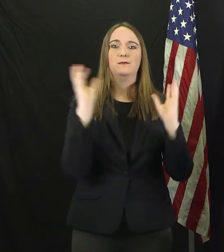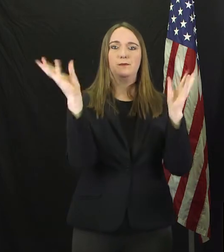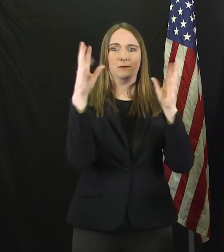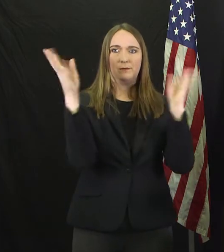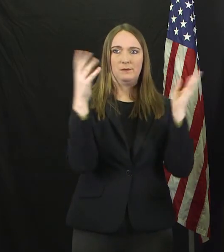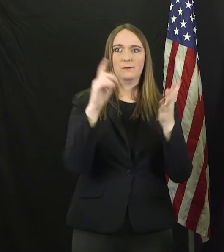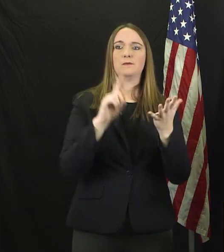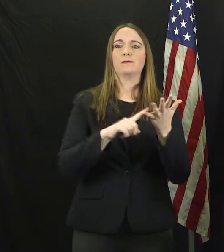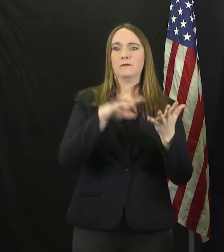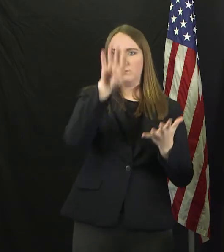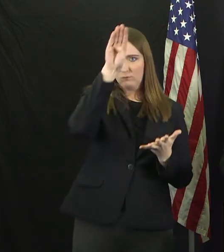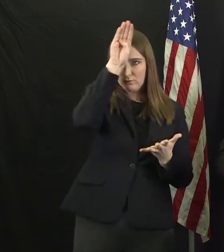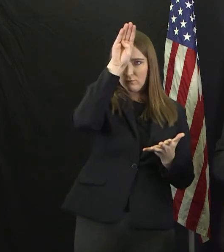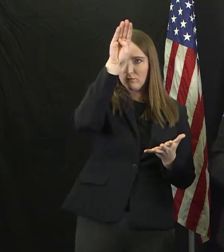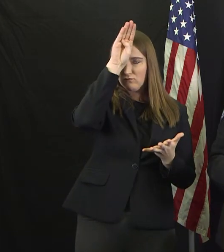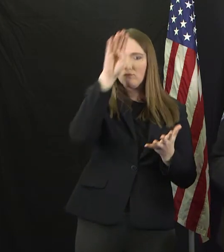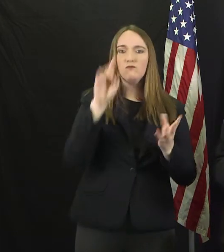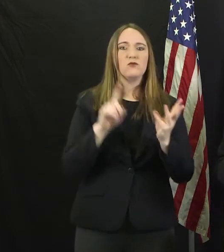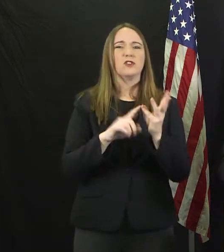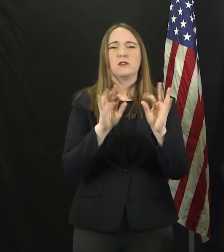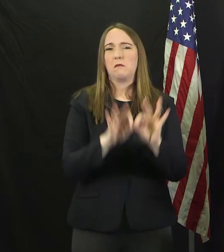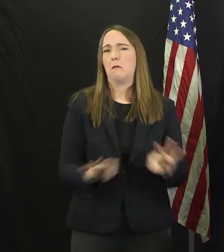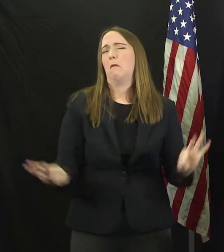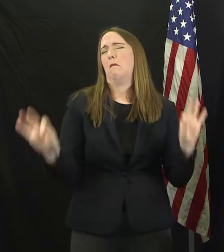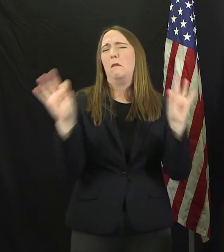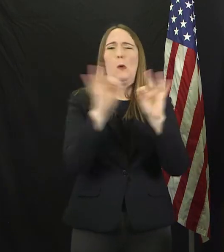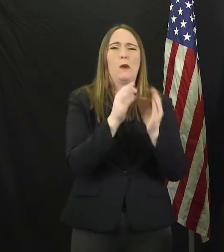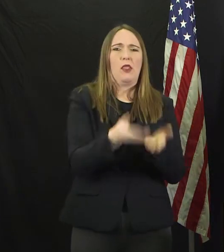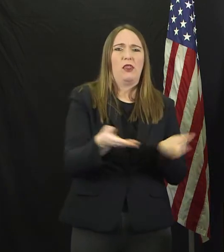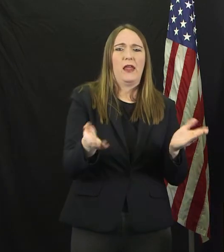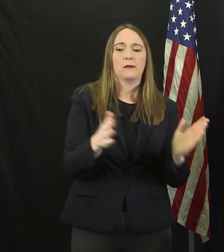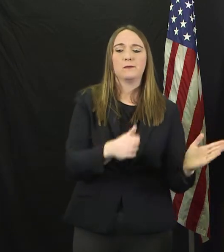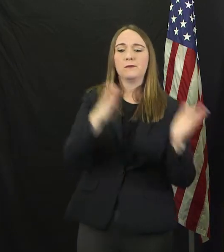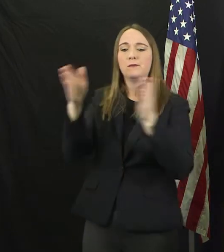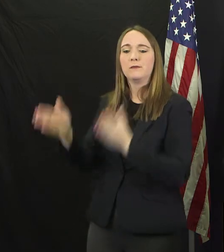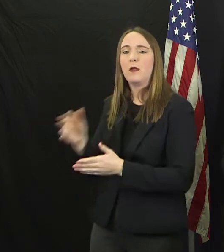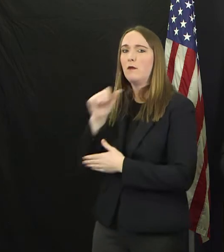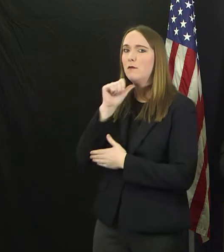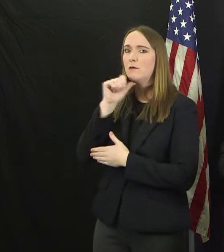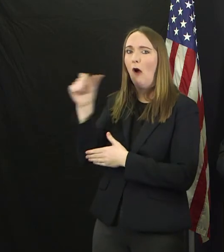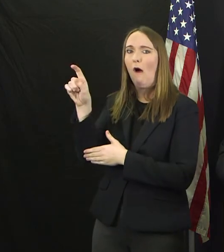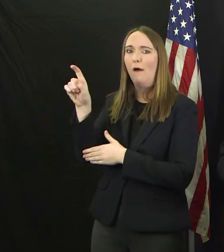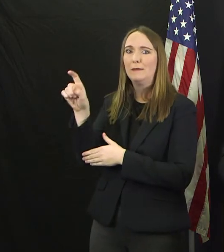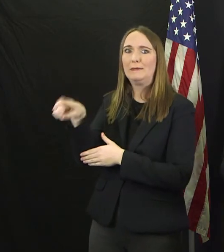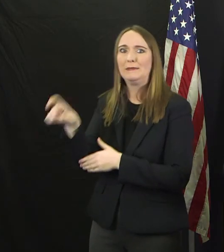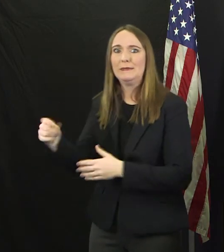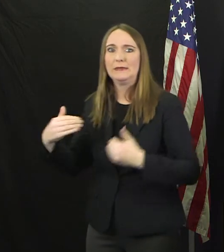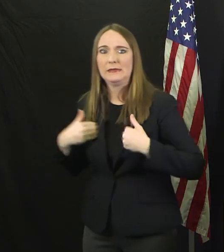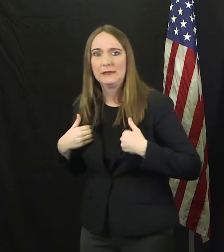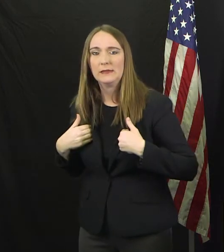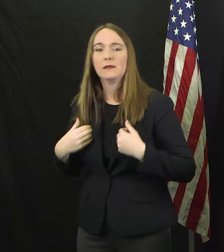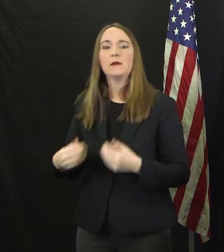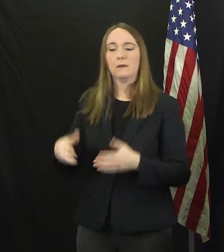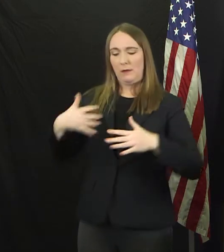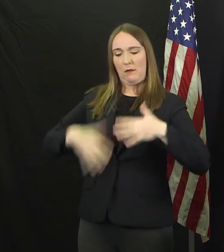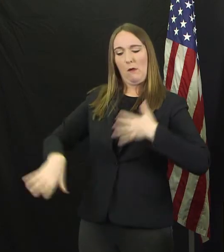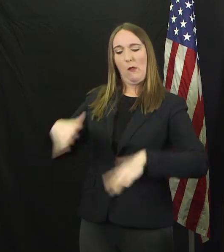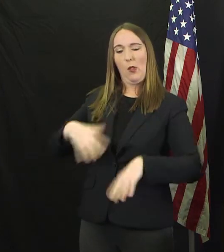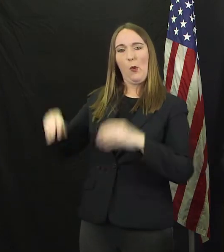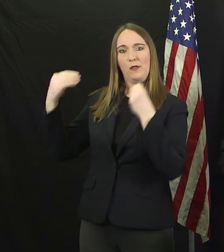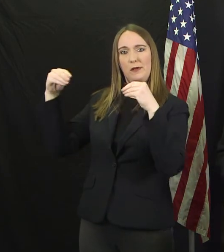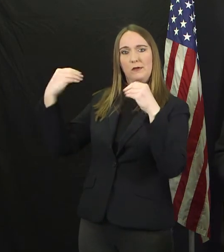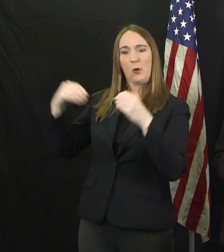critical infrastructure, and other things. And then you think of non-essential, well, retail clothing sales would be non-essential.